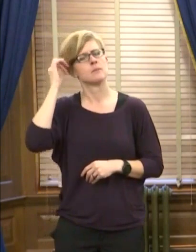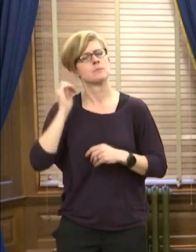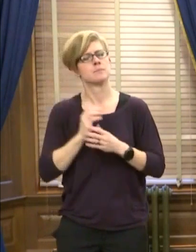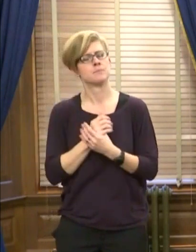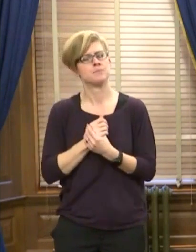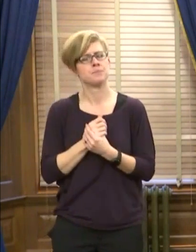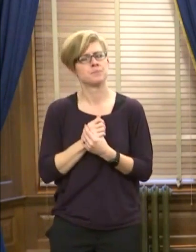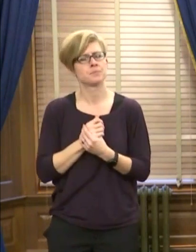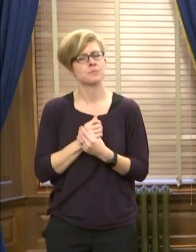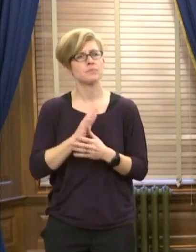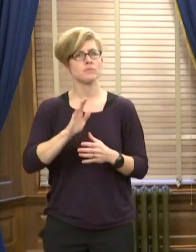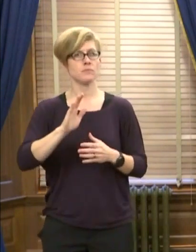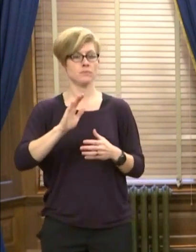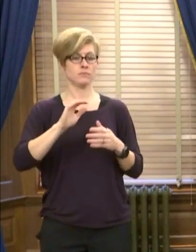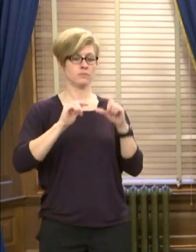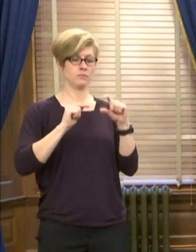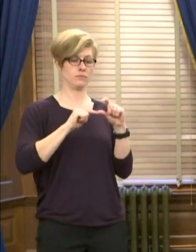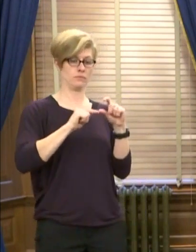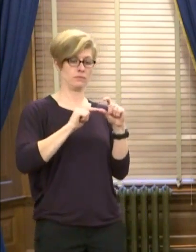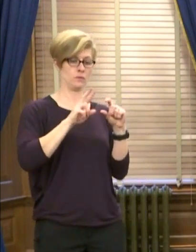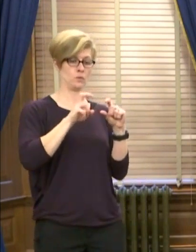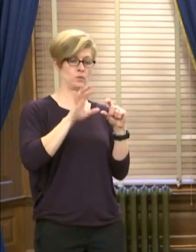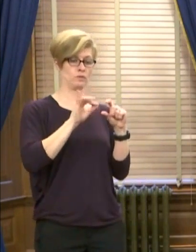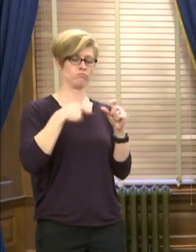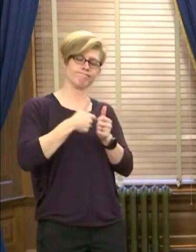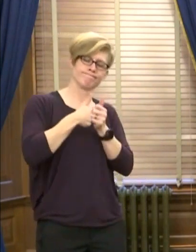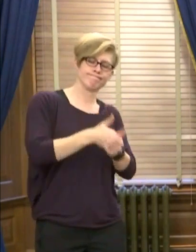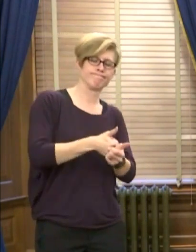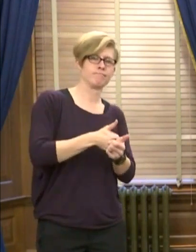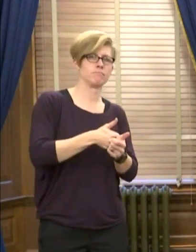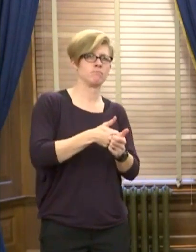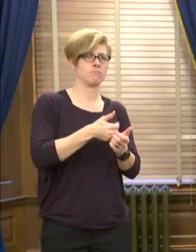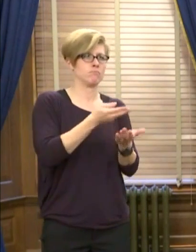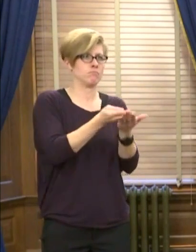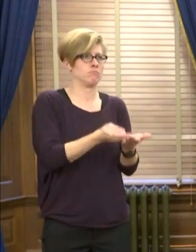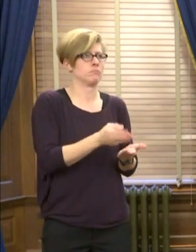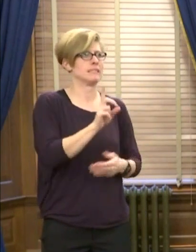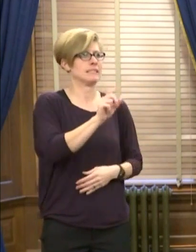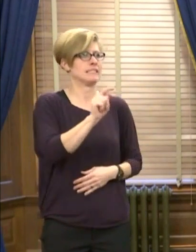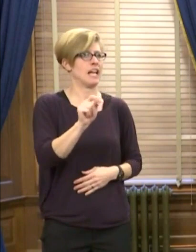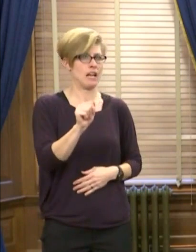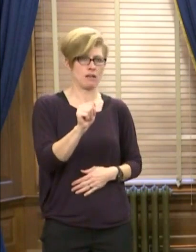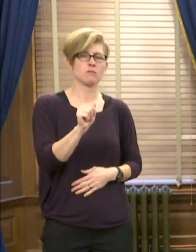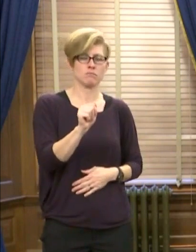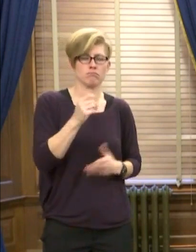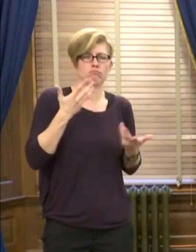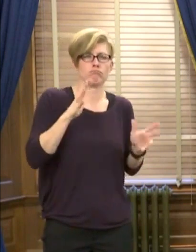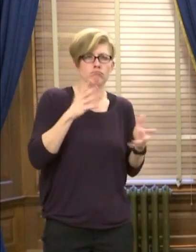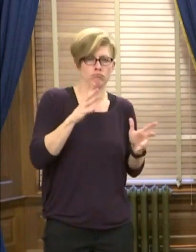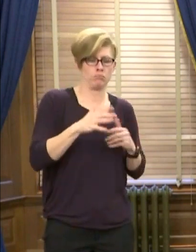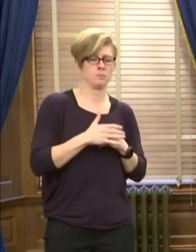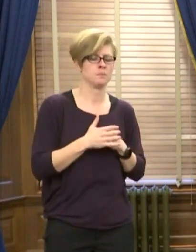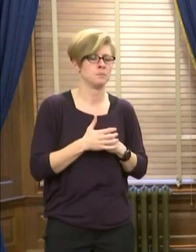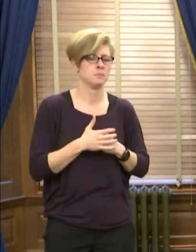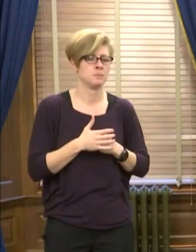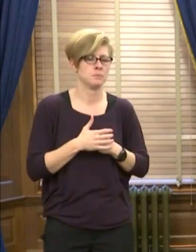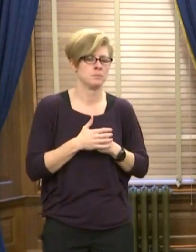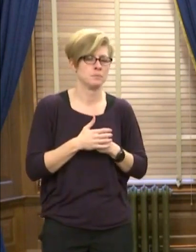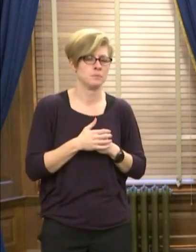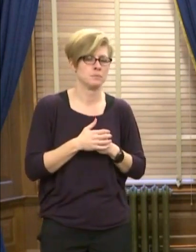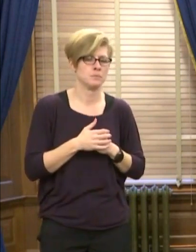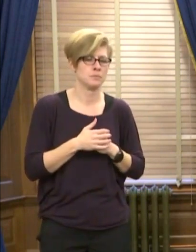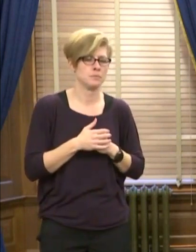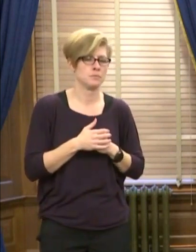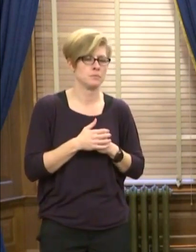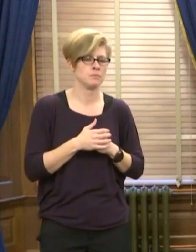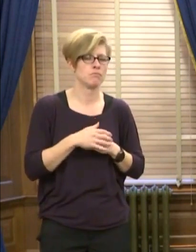we based our numbers on data that we have, you know, that we have some detection methods